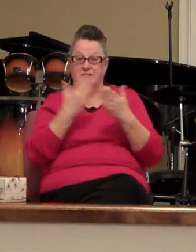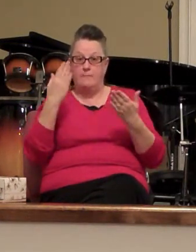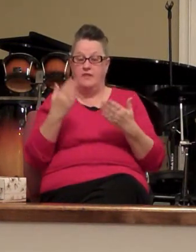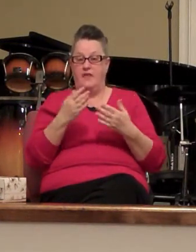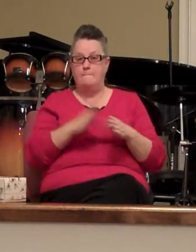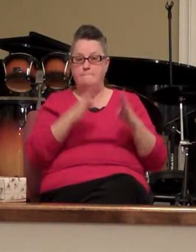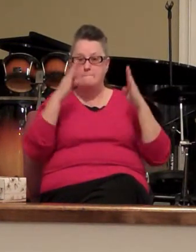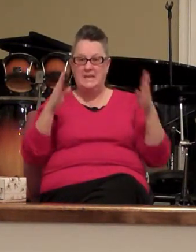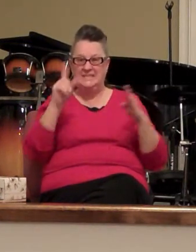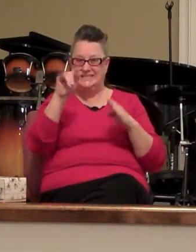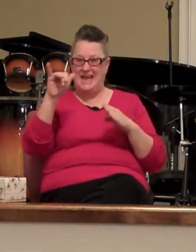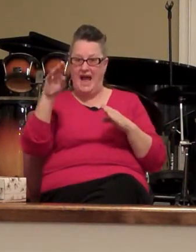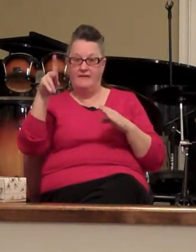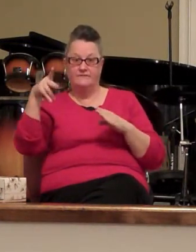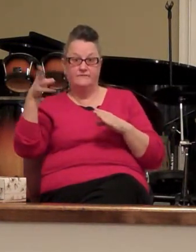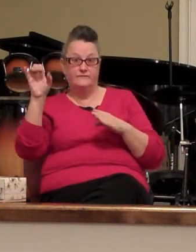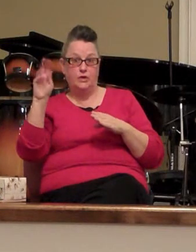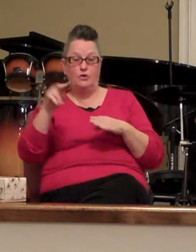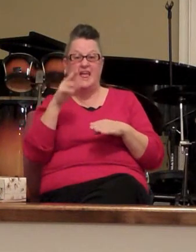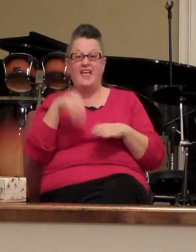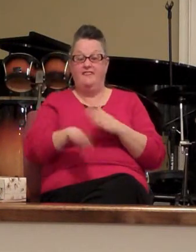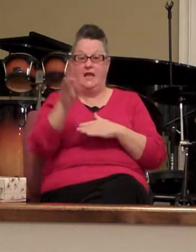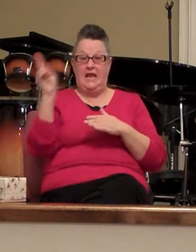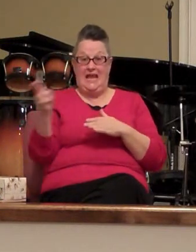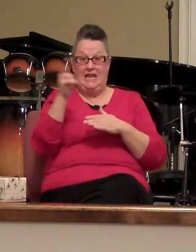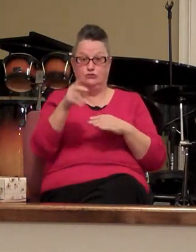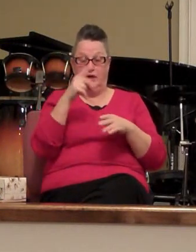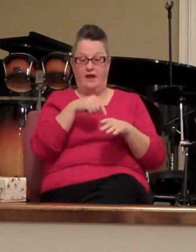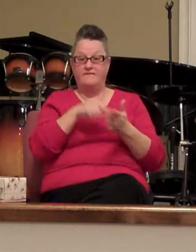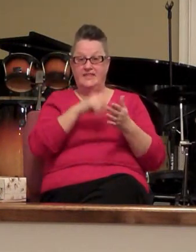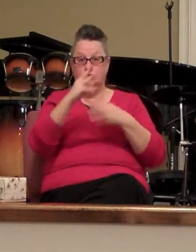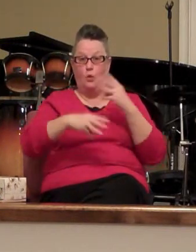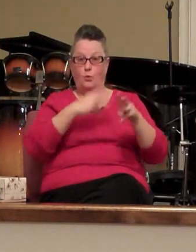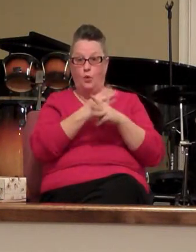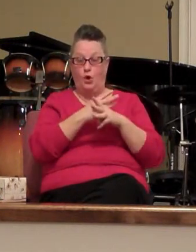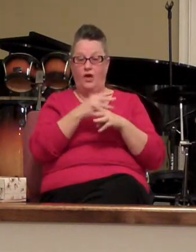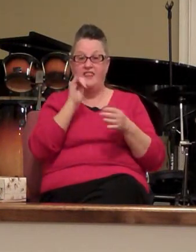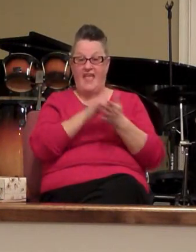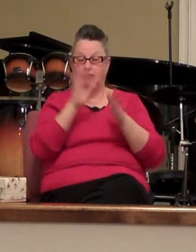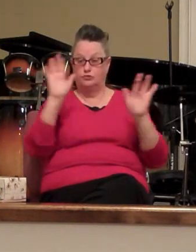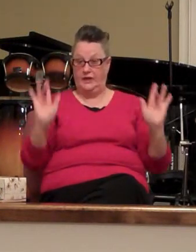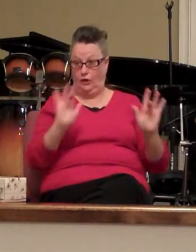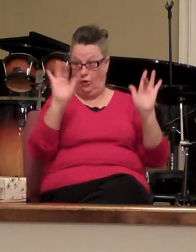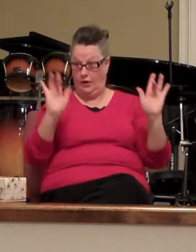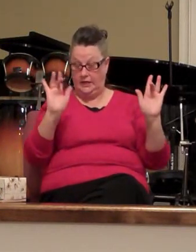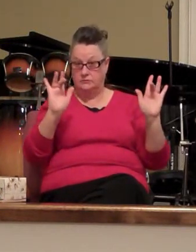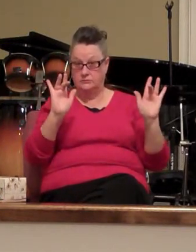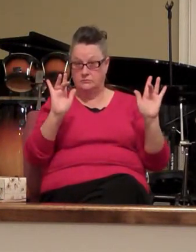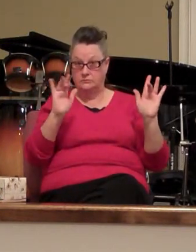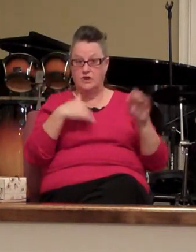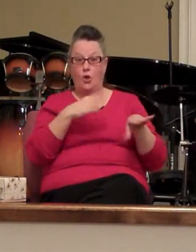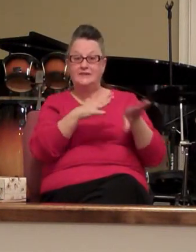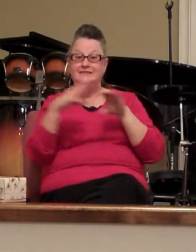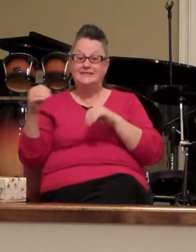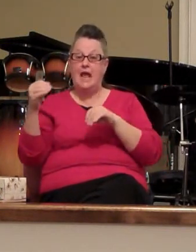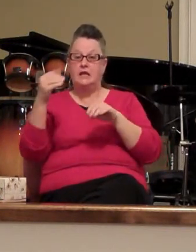typhoons in the history of this world that is recorded are taking place right